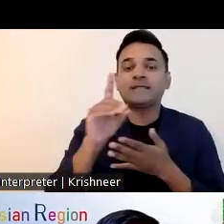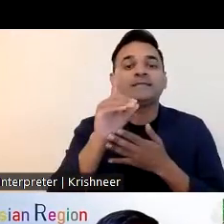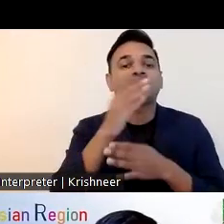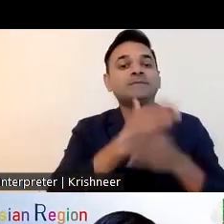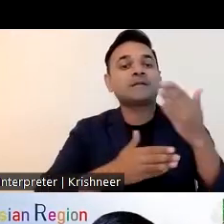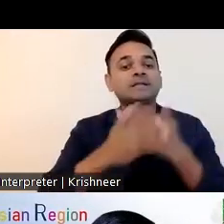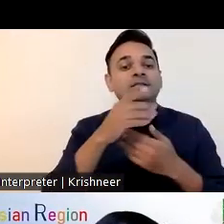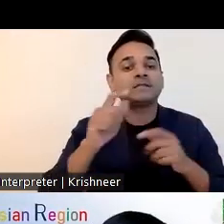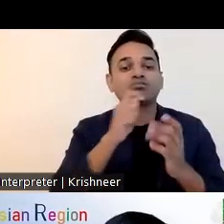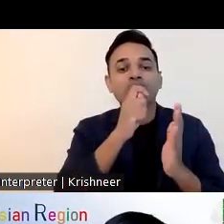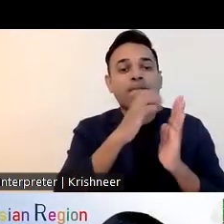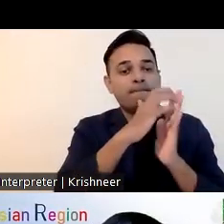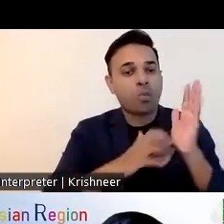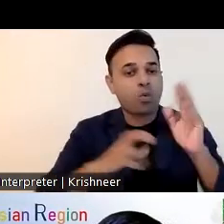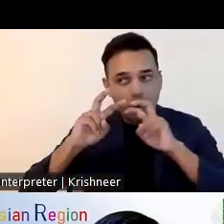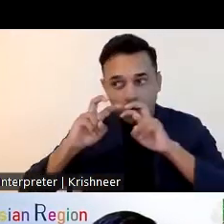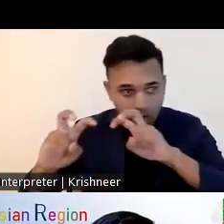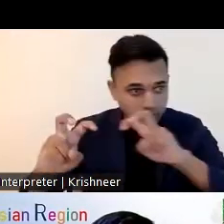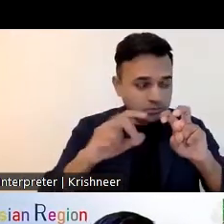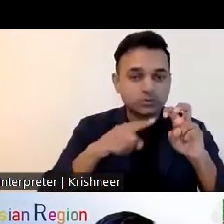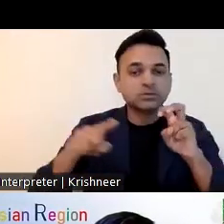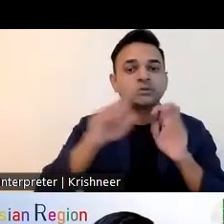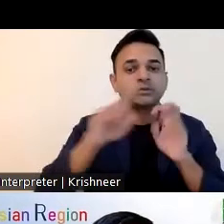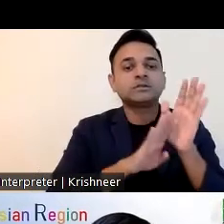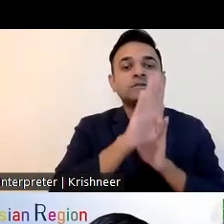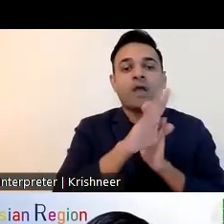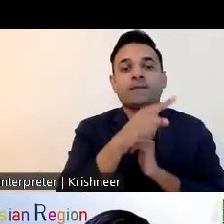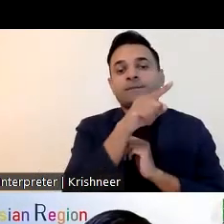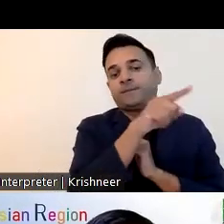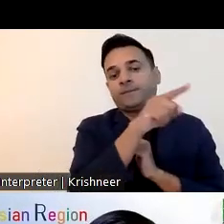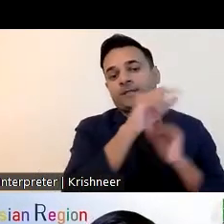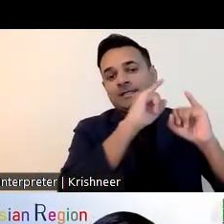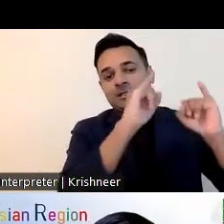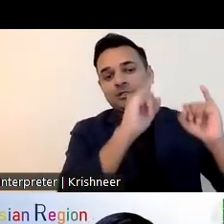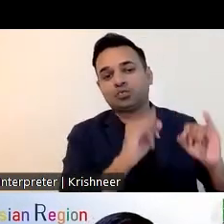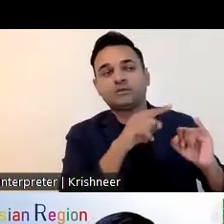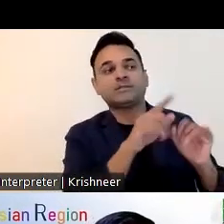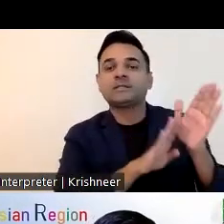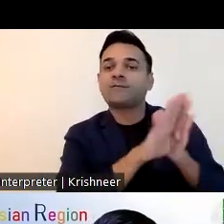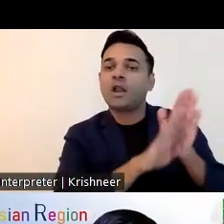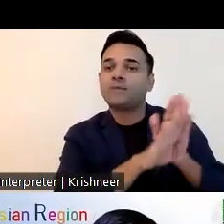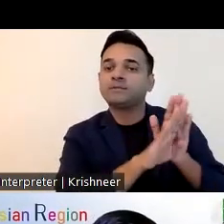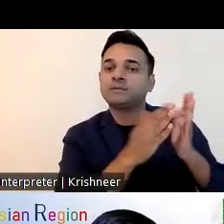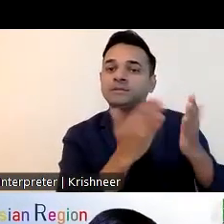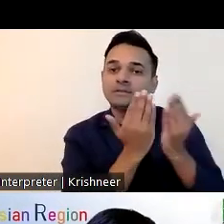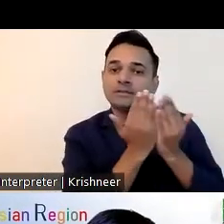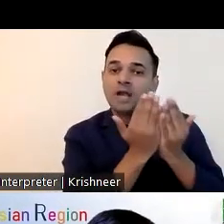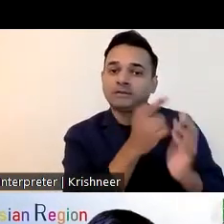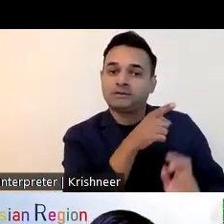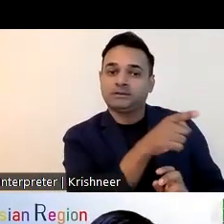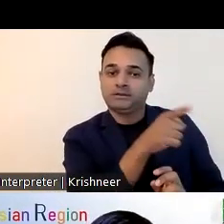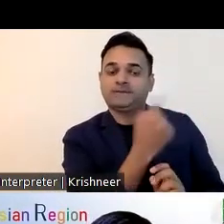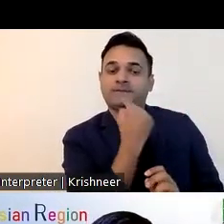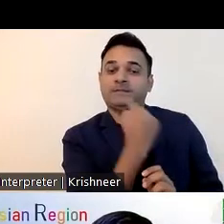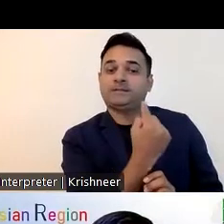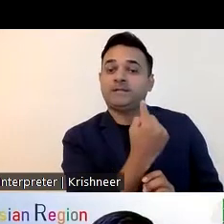disabilities only unemployed persons with disabilities is very higher and those who have god who have